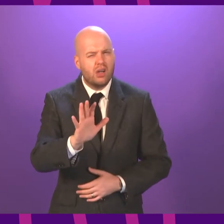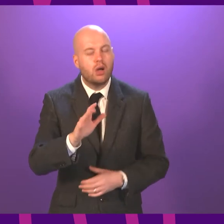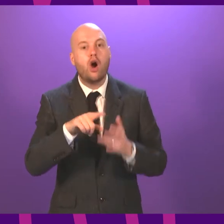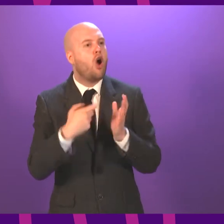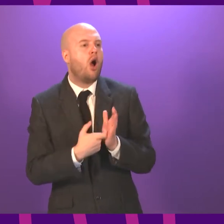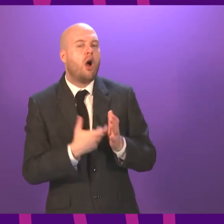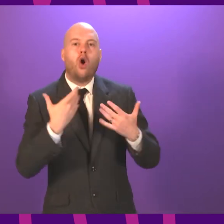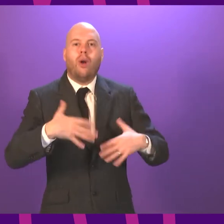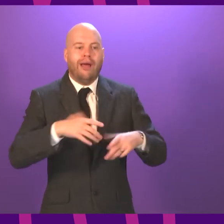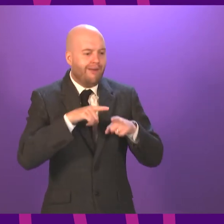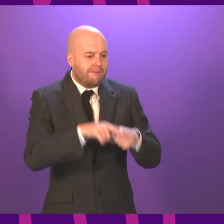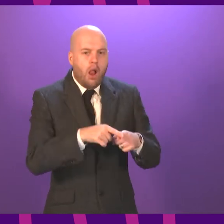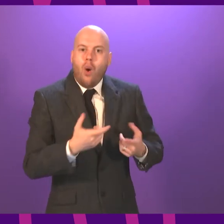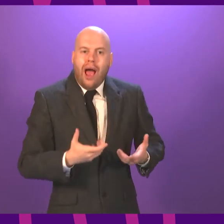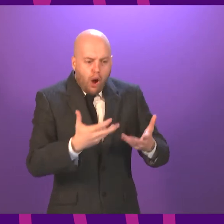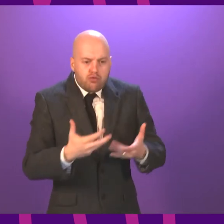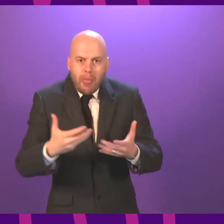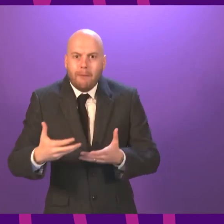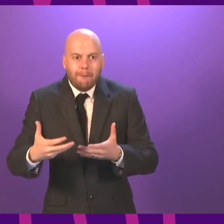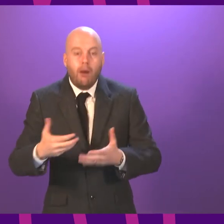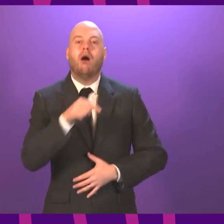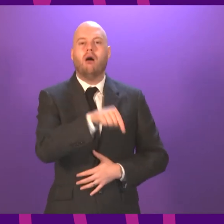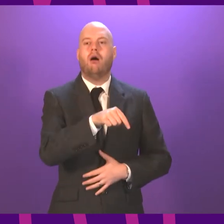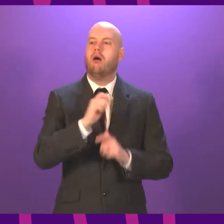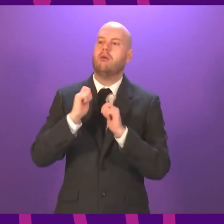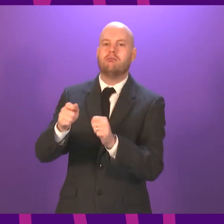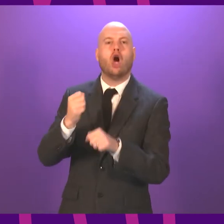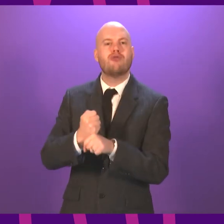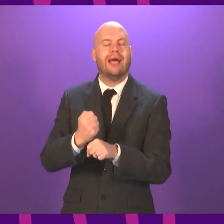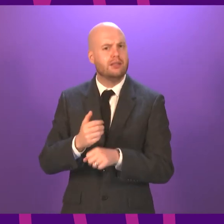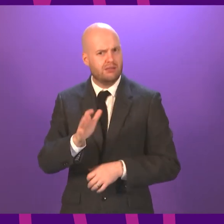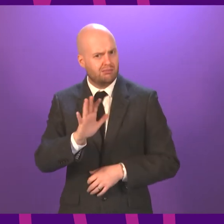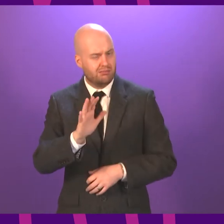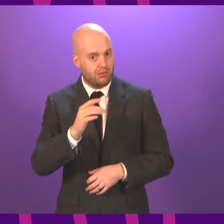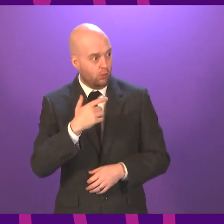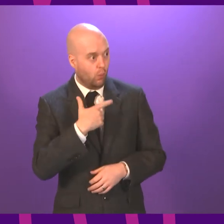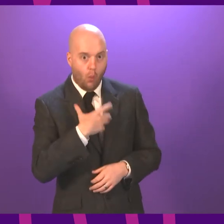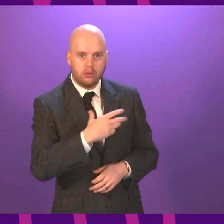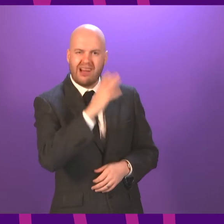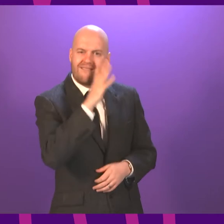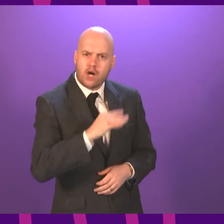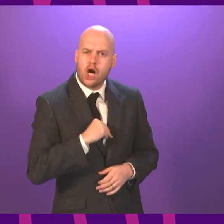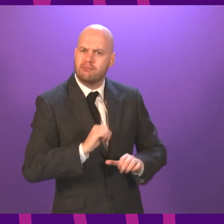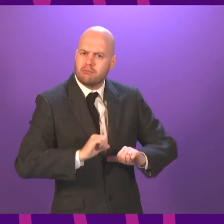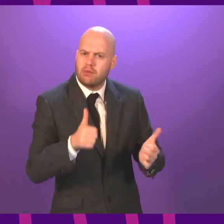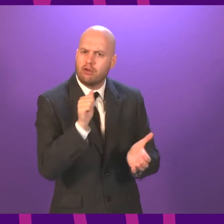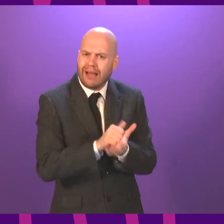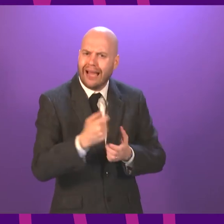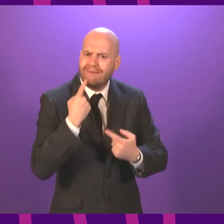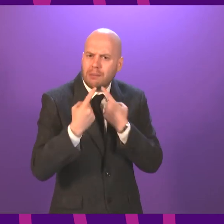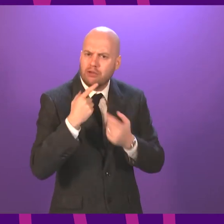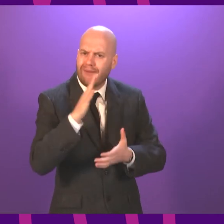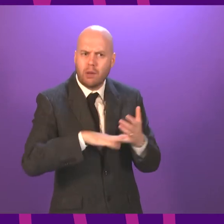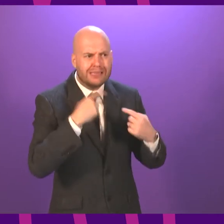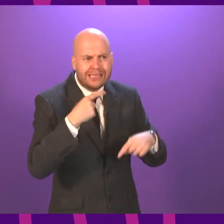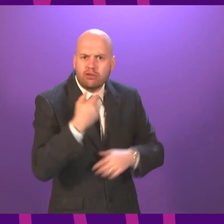judgment informed by the attainment and the work that young people have done. mean, the EIS, again, and we're often challenged to